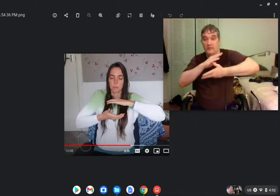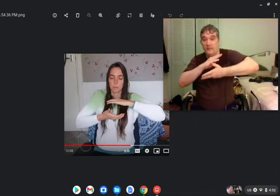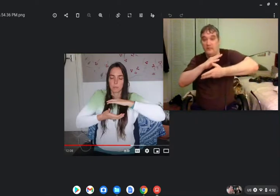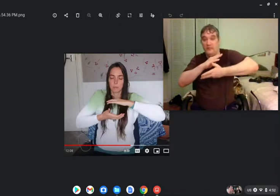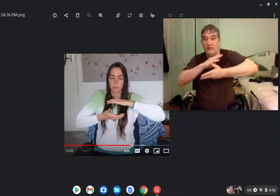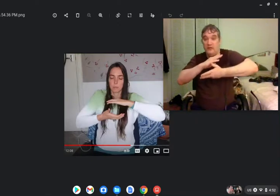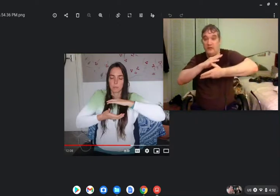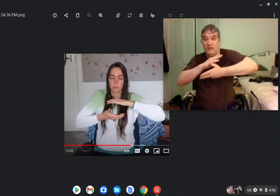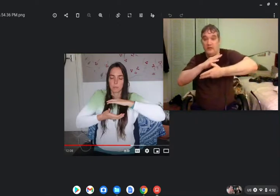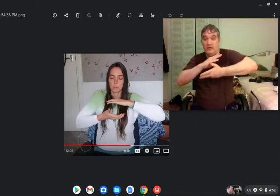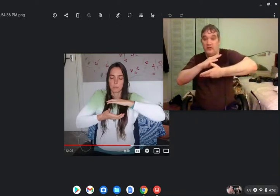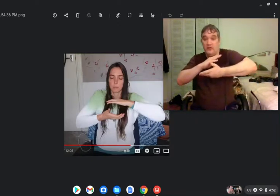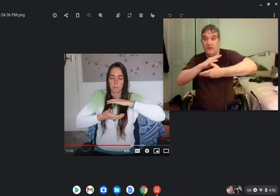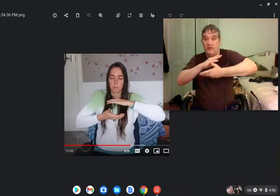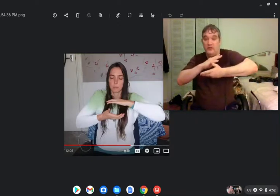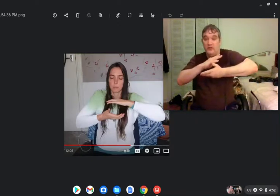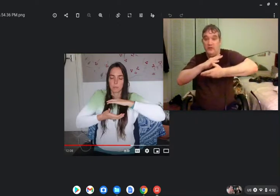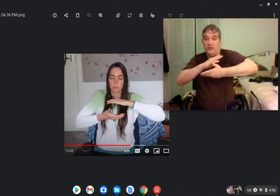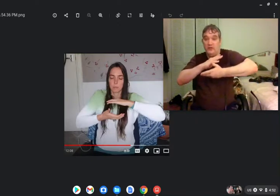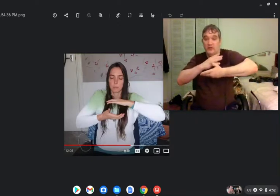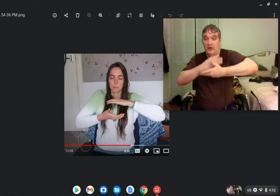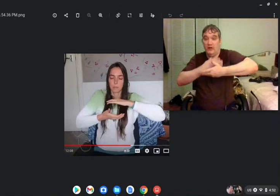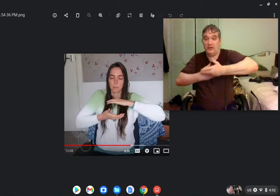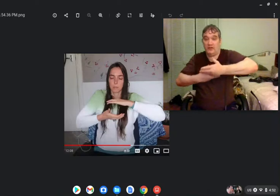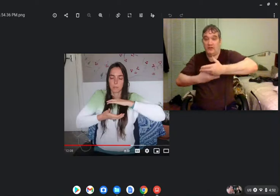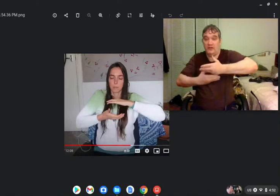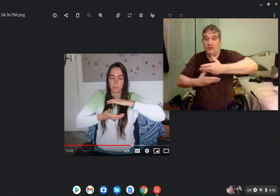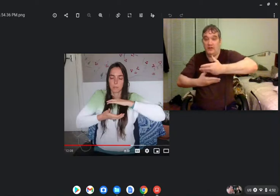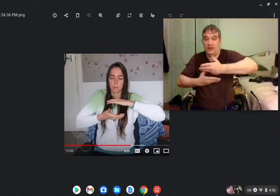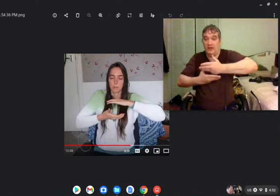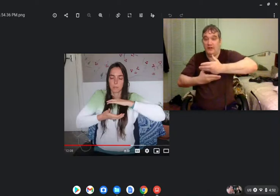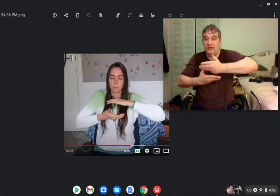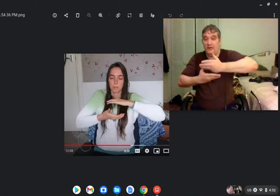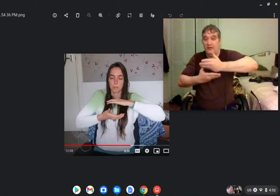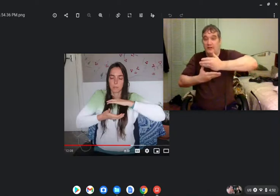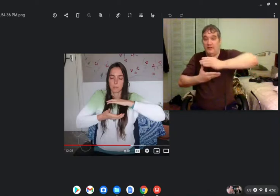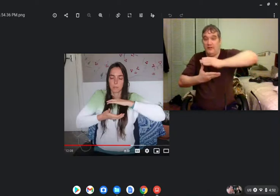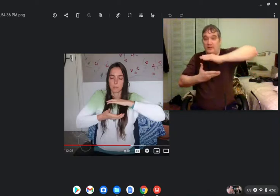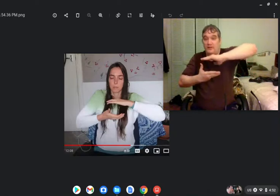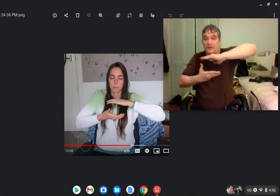oh this is okay